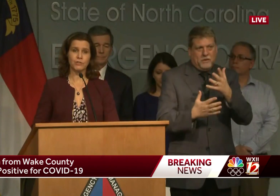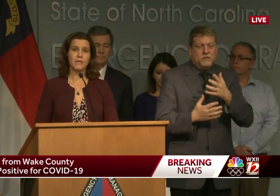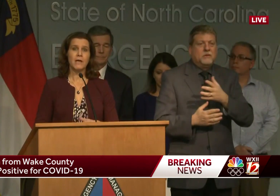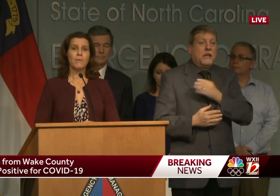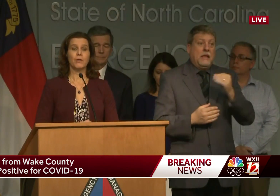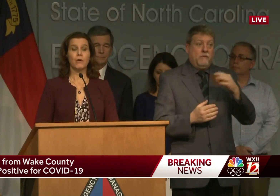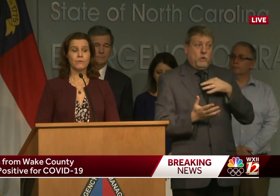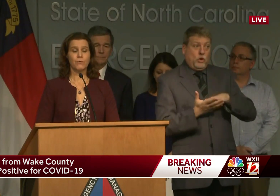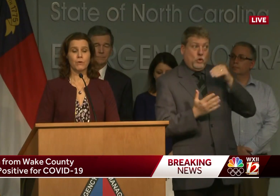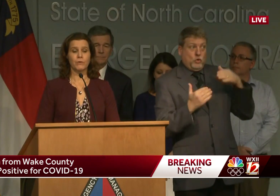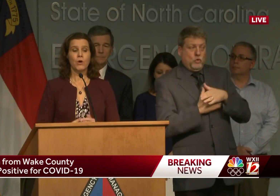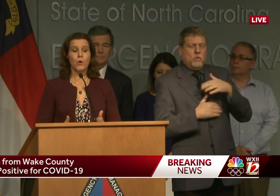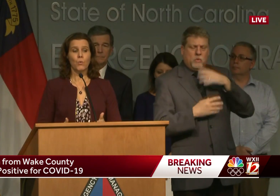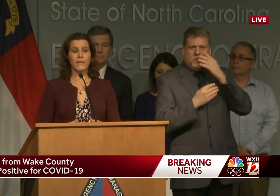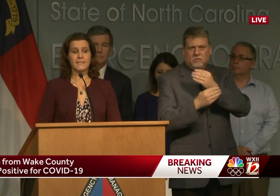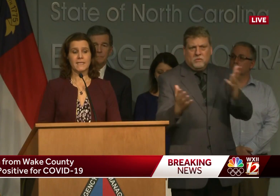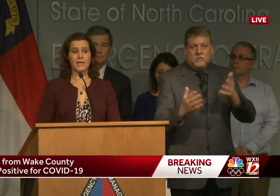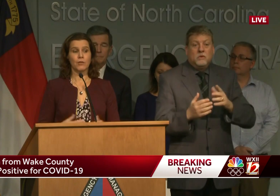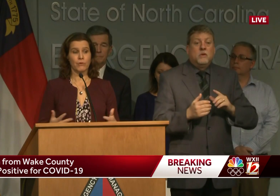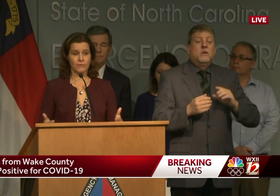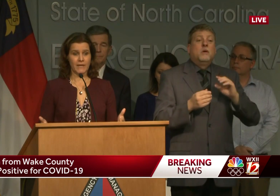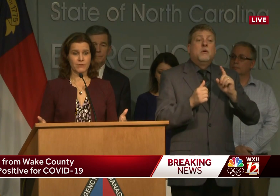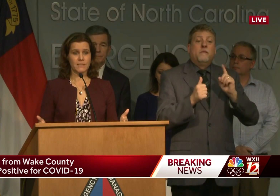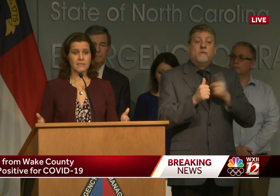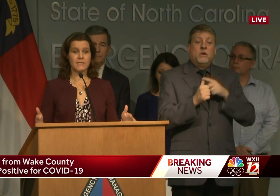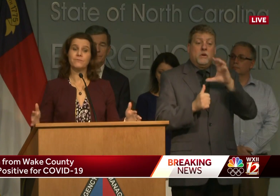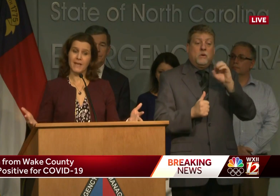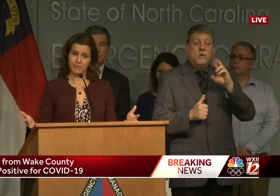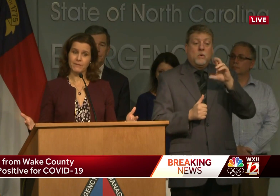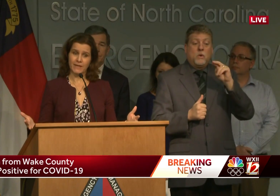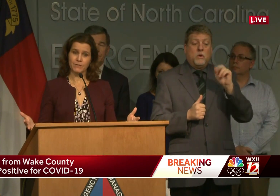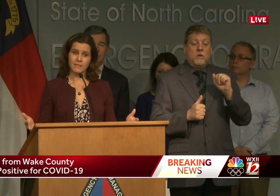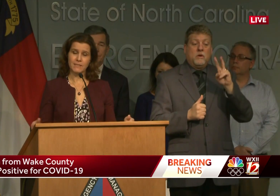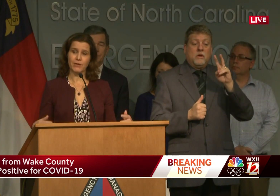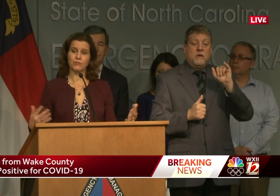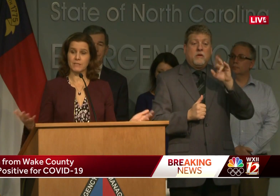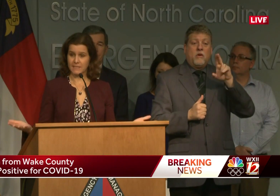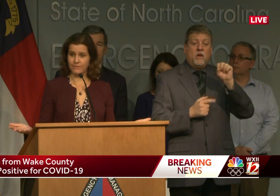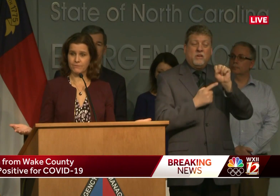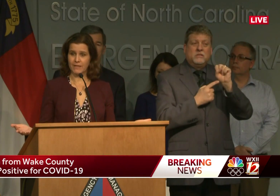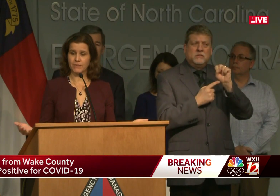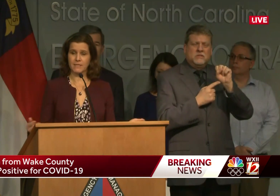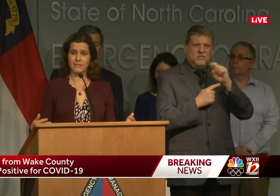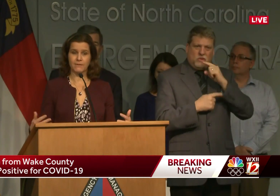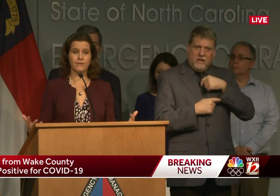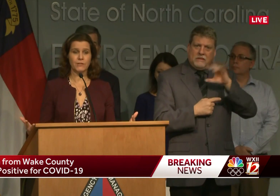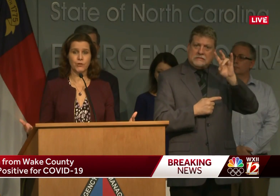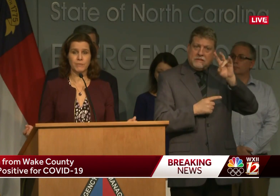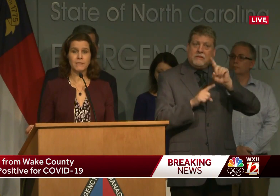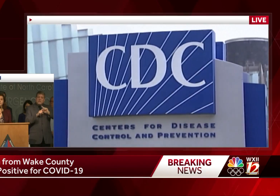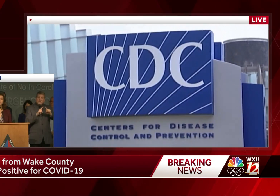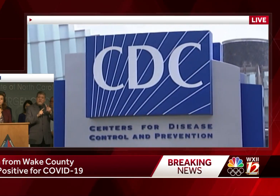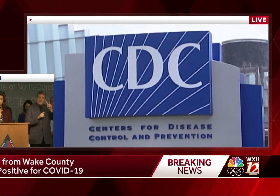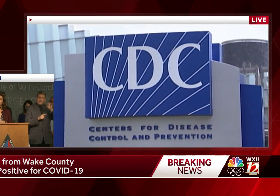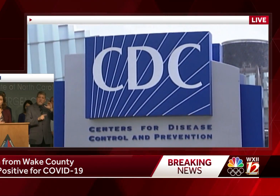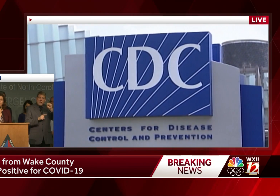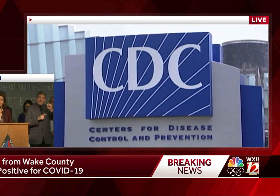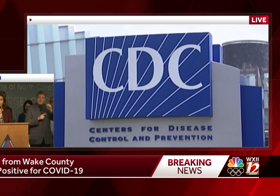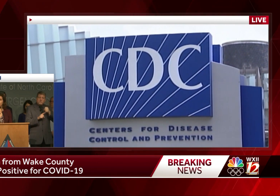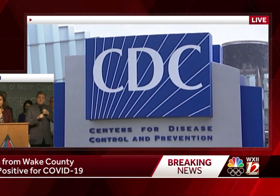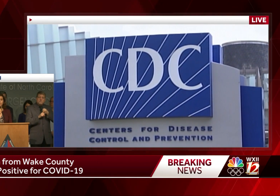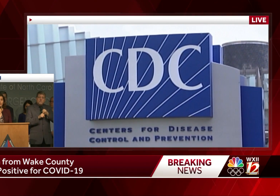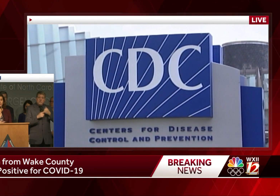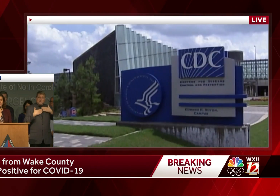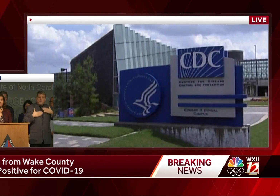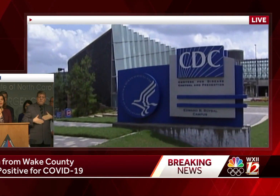changes, but going forward, one is that coronaviruses, it's a family of viruses. are actually seven viruses that affect humans. Four